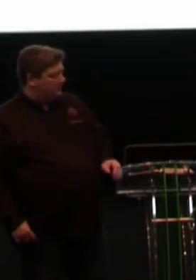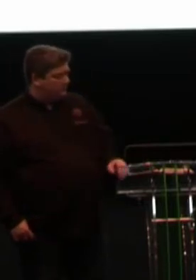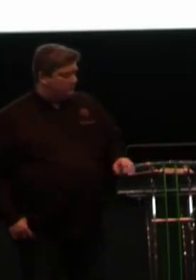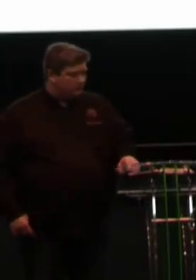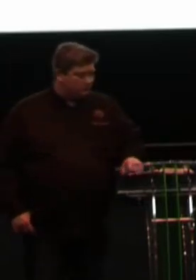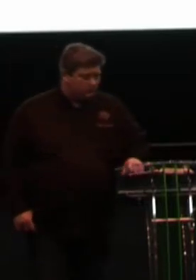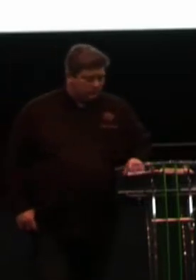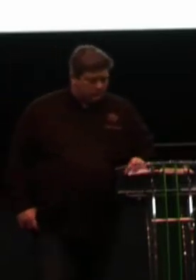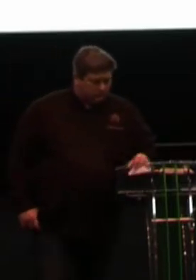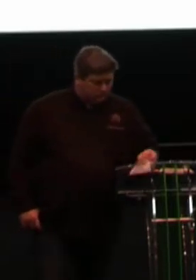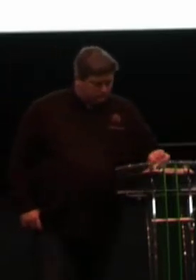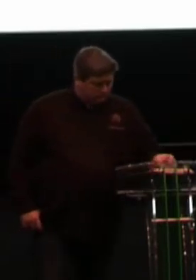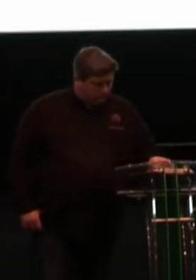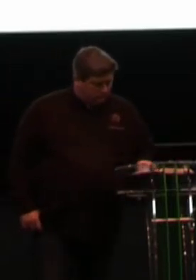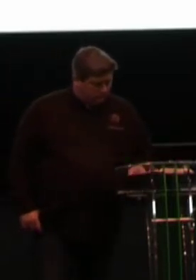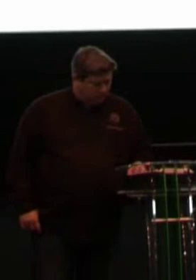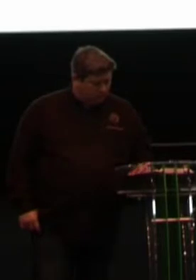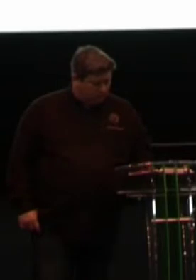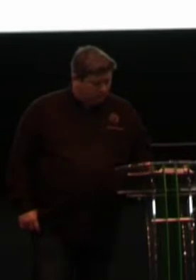abused by her parents.